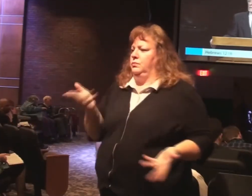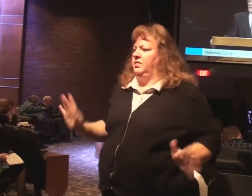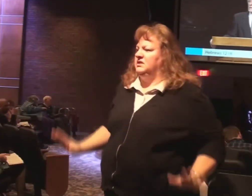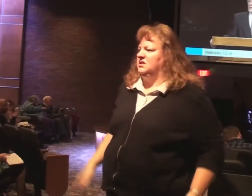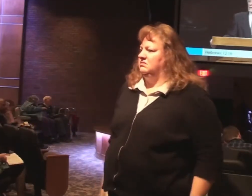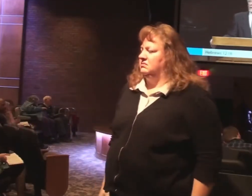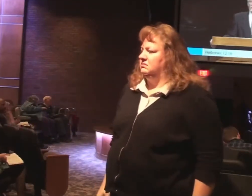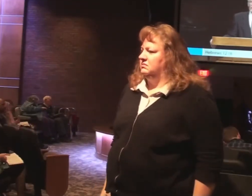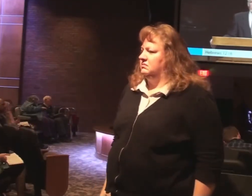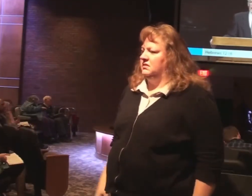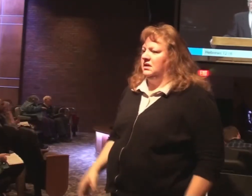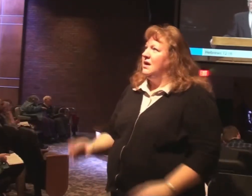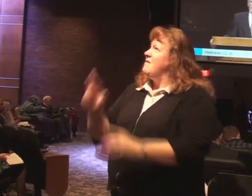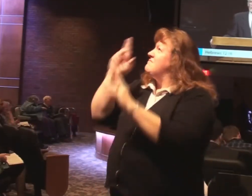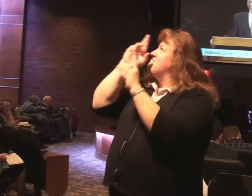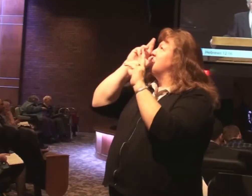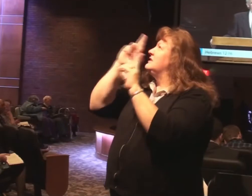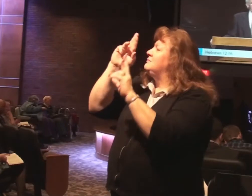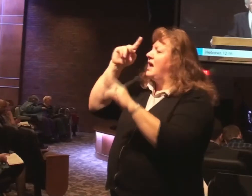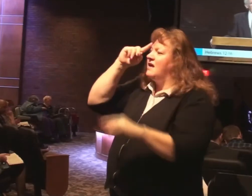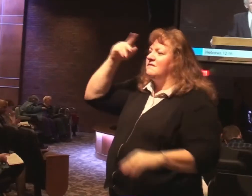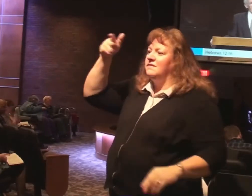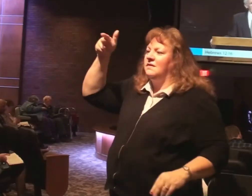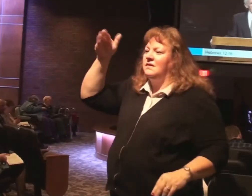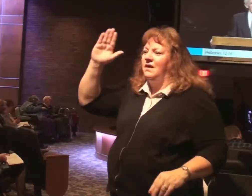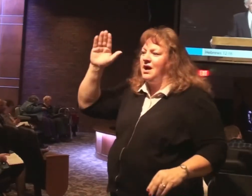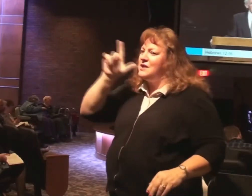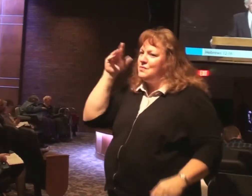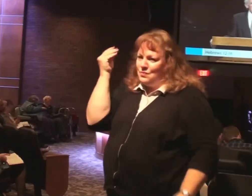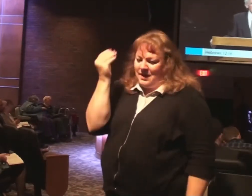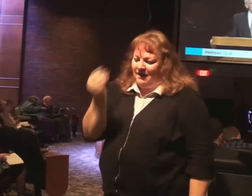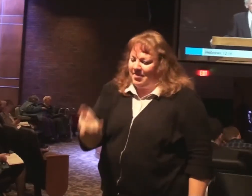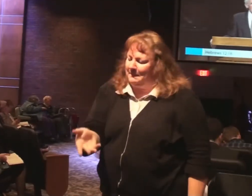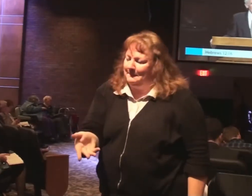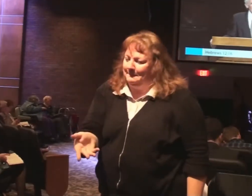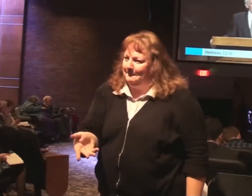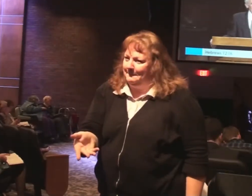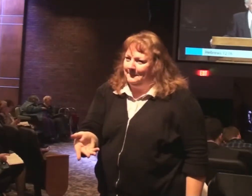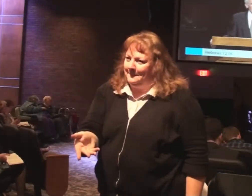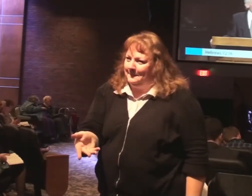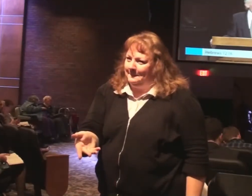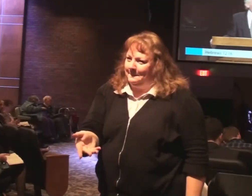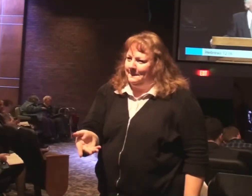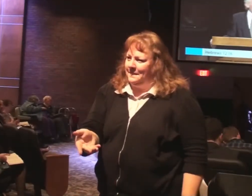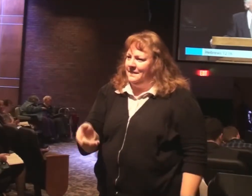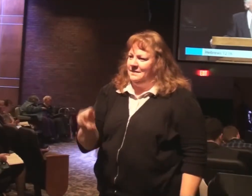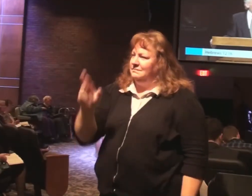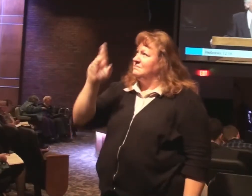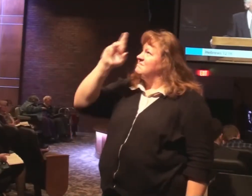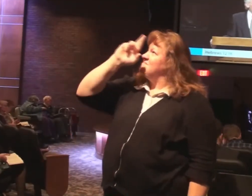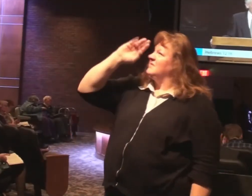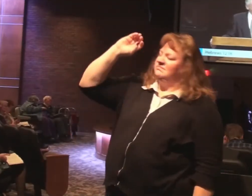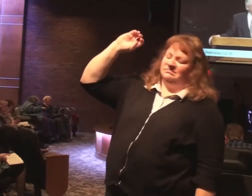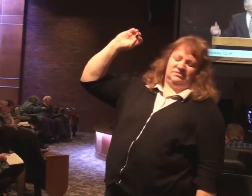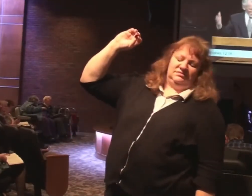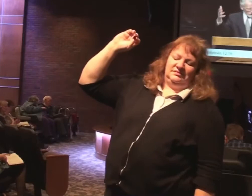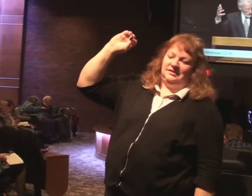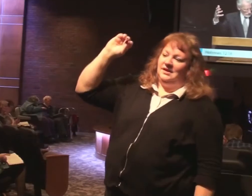He had no respect for the God who gave them. No respect for the privilege of